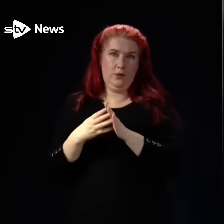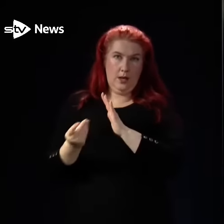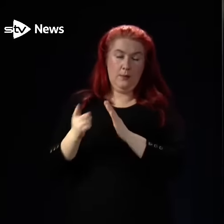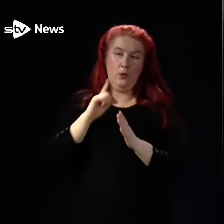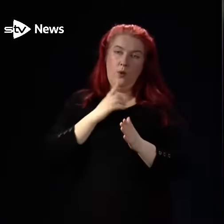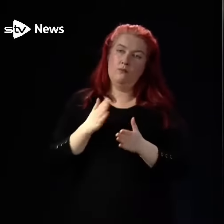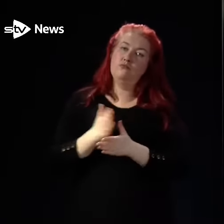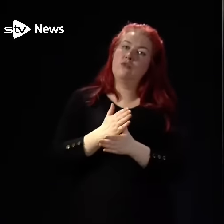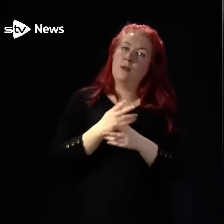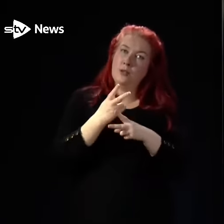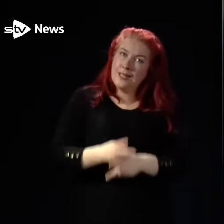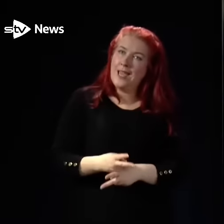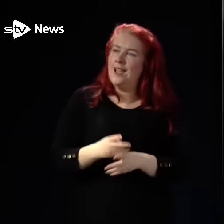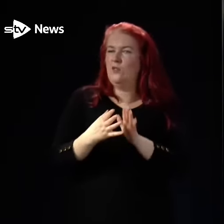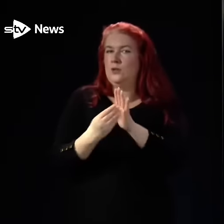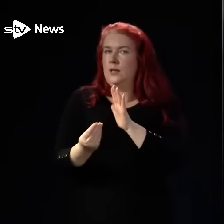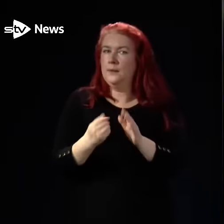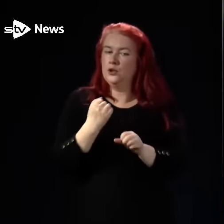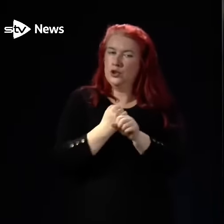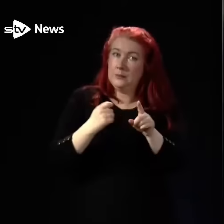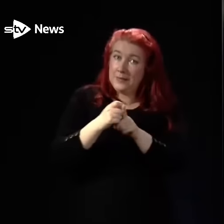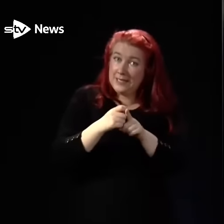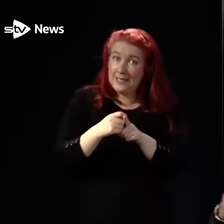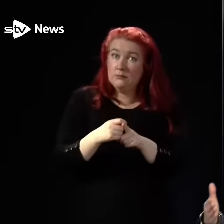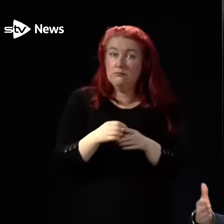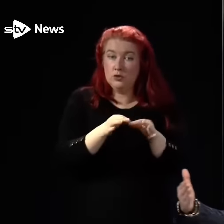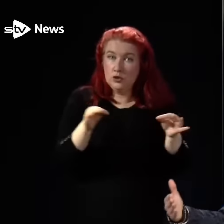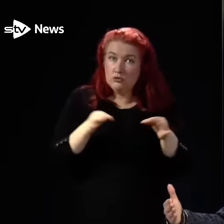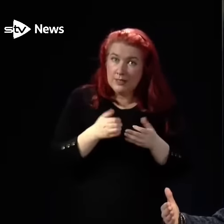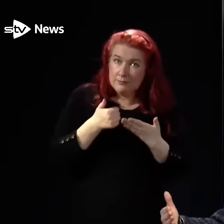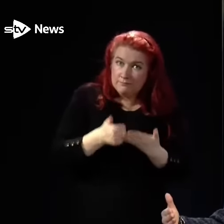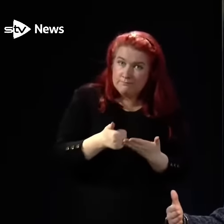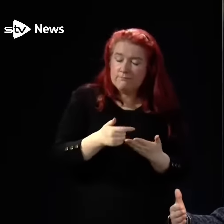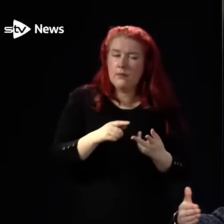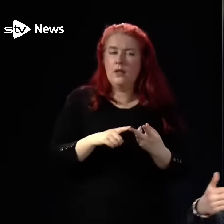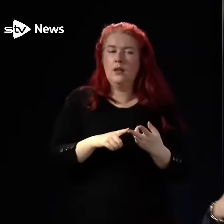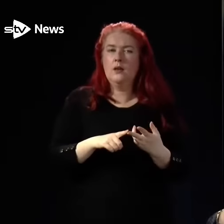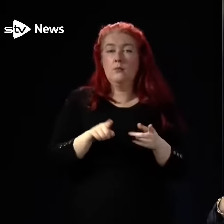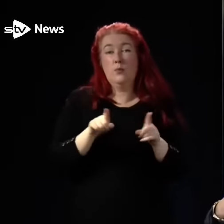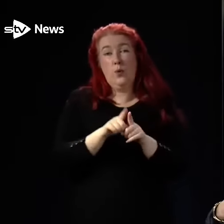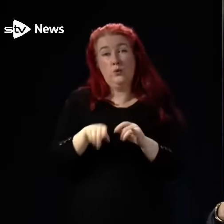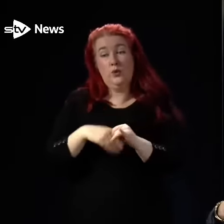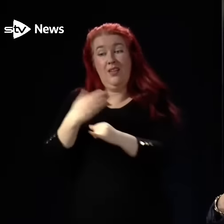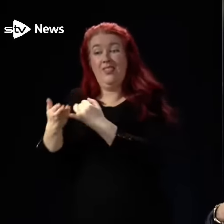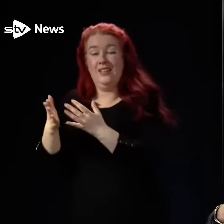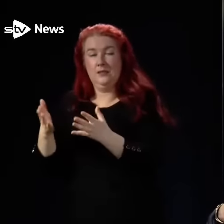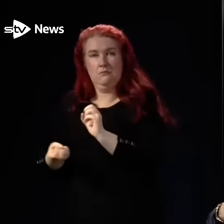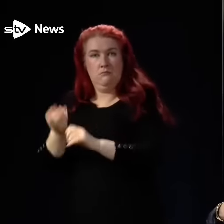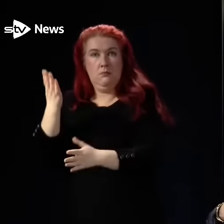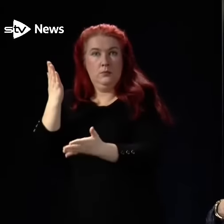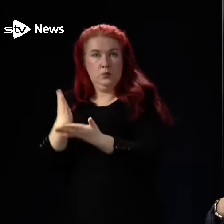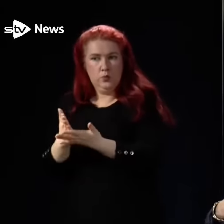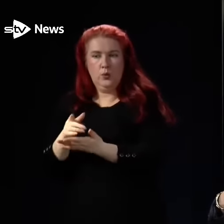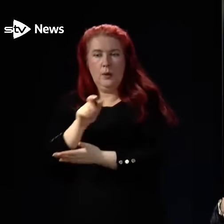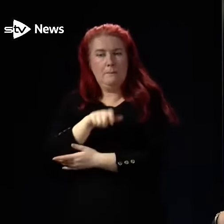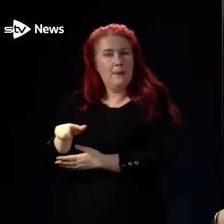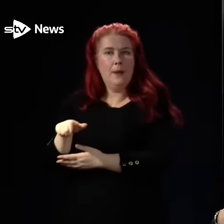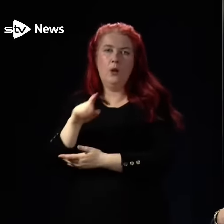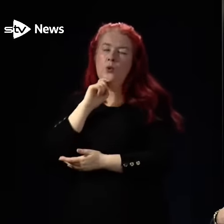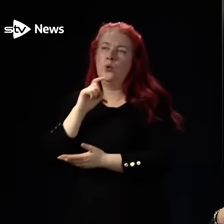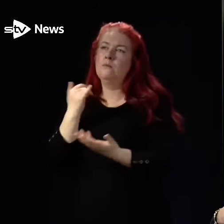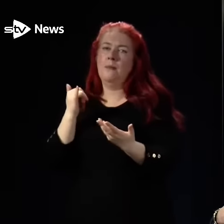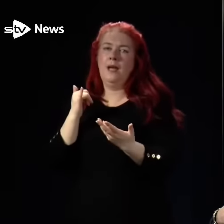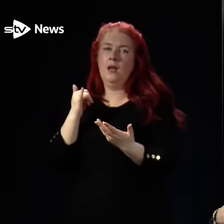including as part of that GP practices is important, but then at the other end, making sure that people who do not